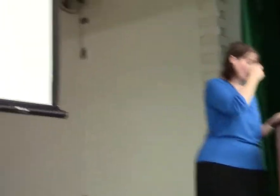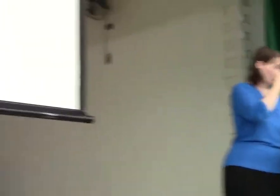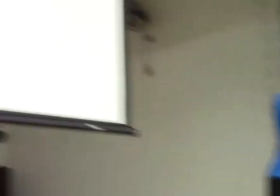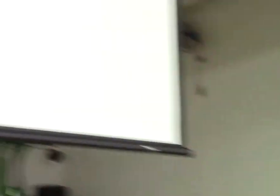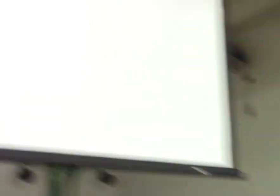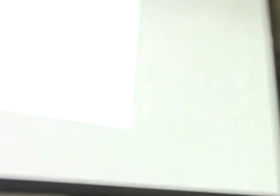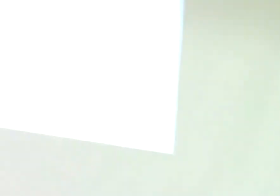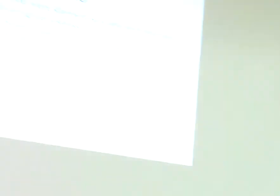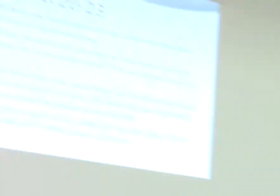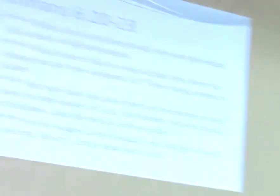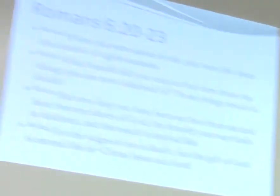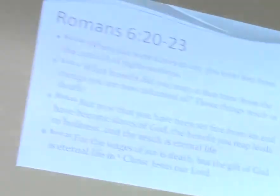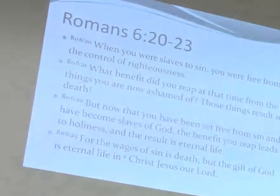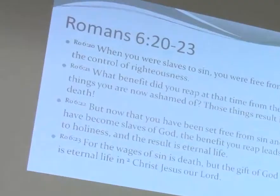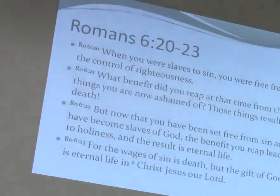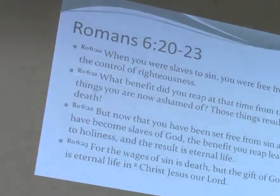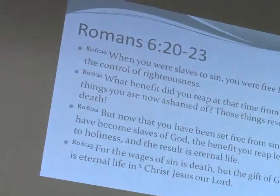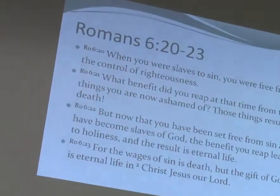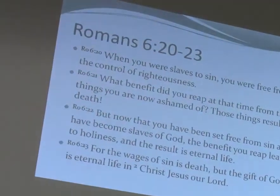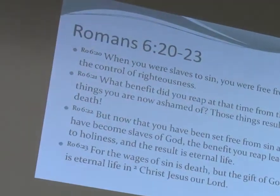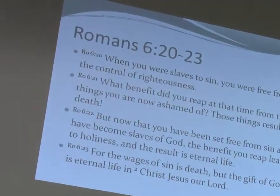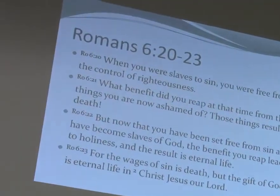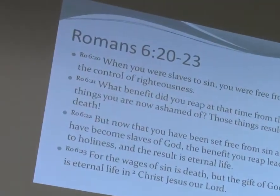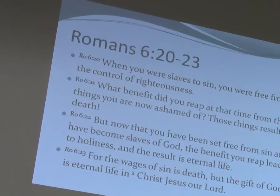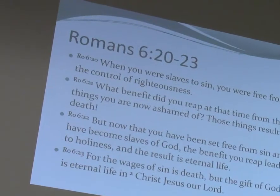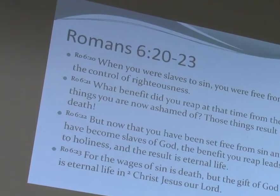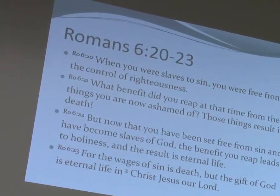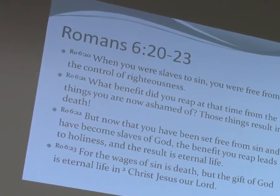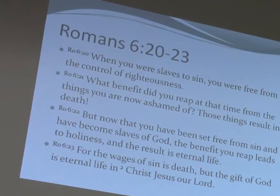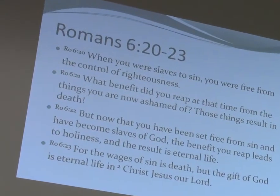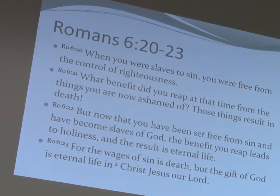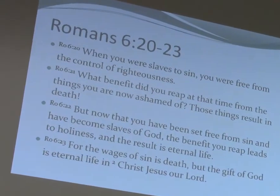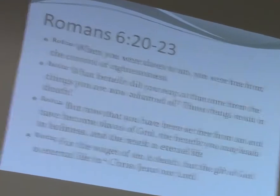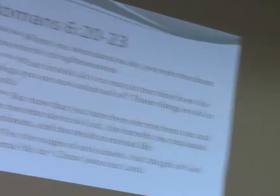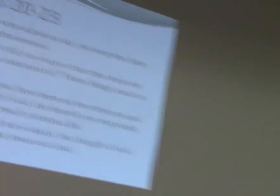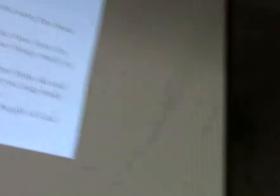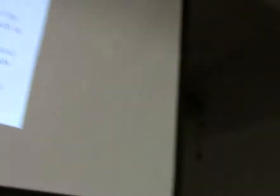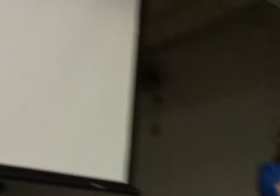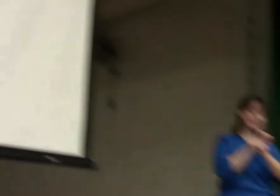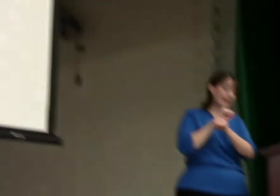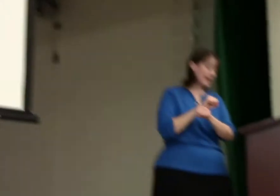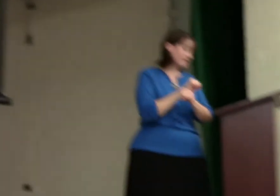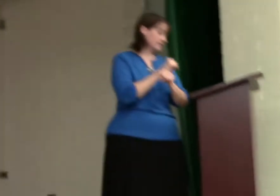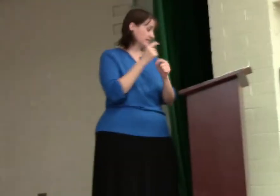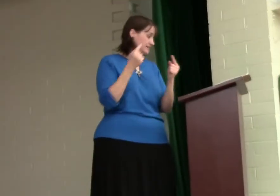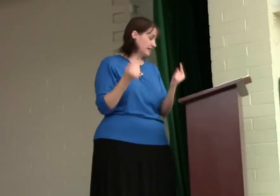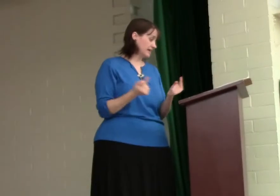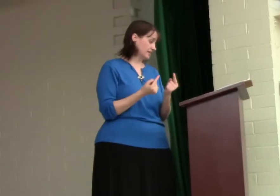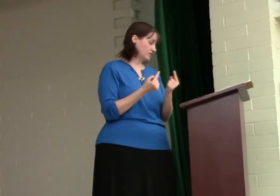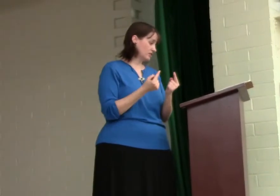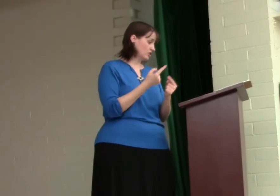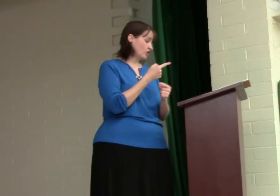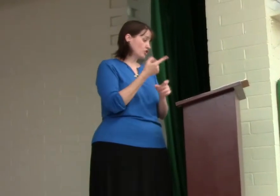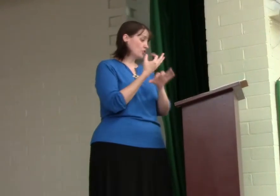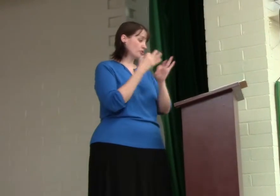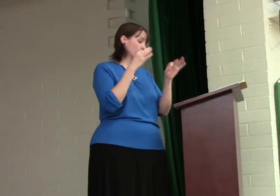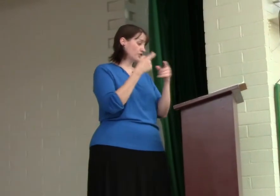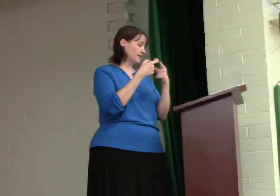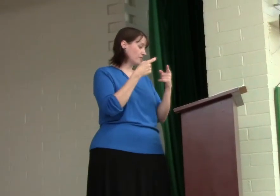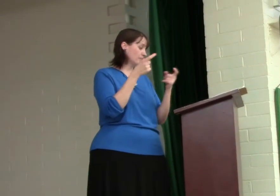Romans chapter 6, verses 20 through 23 says, when you were slaves to sin, you were free from